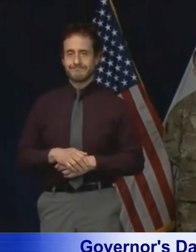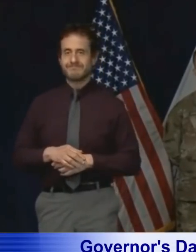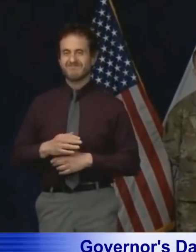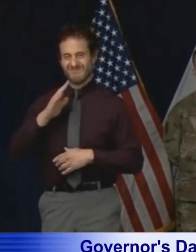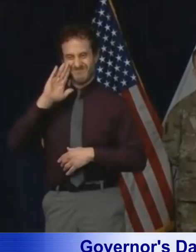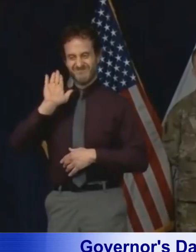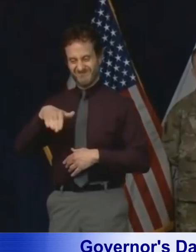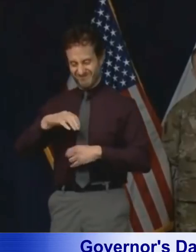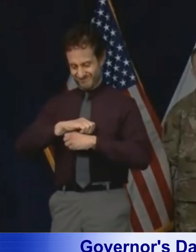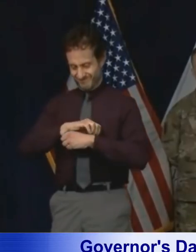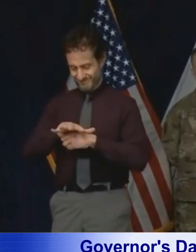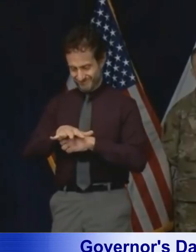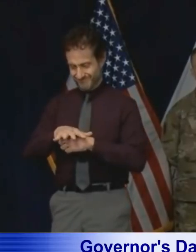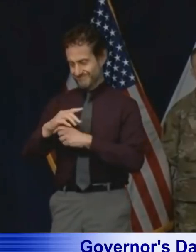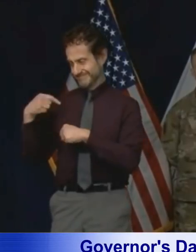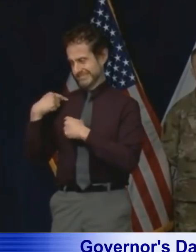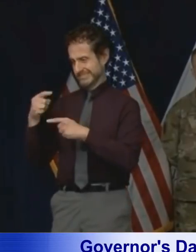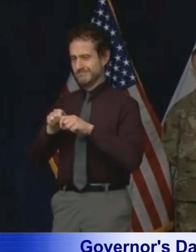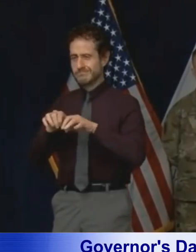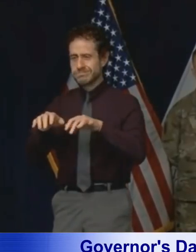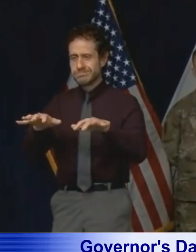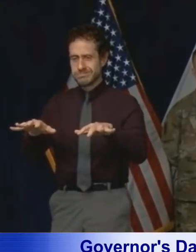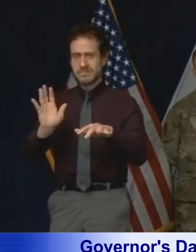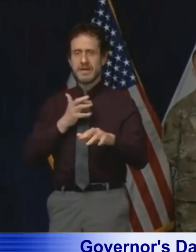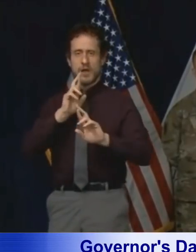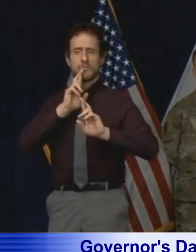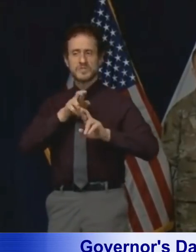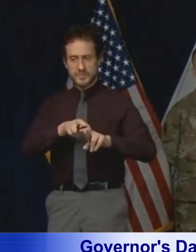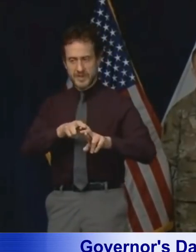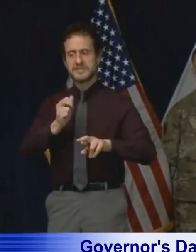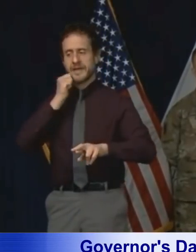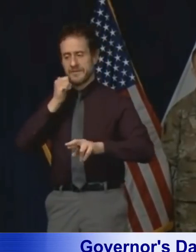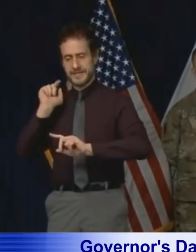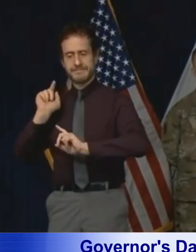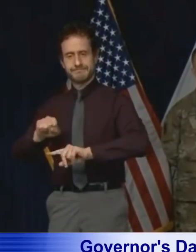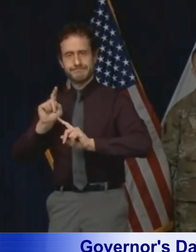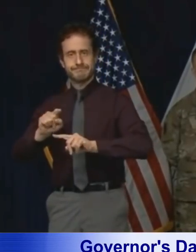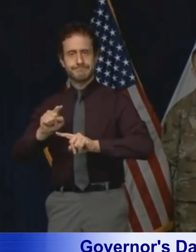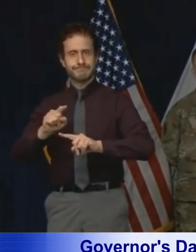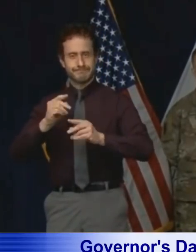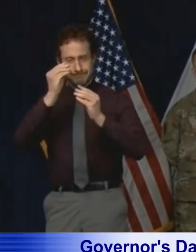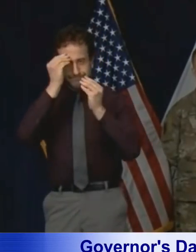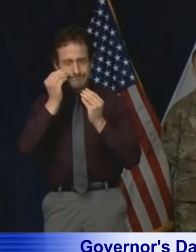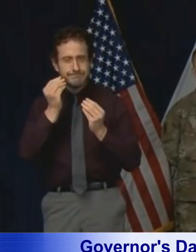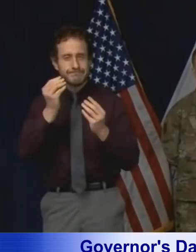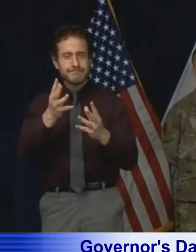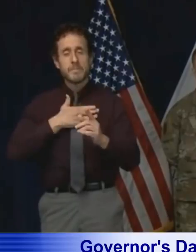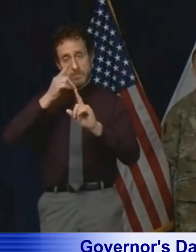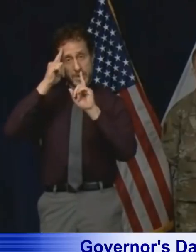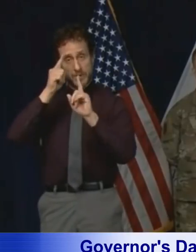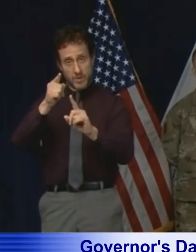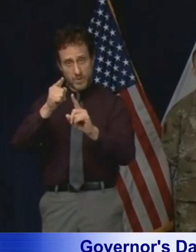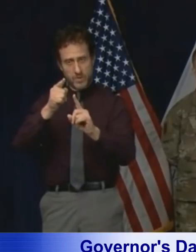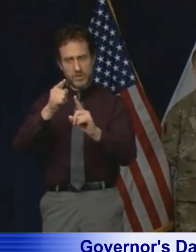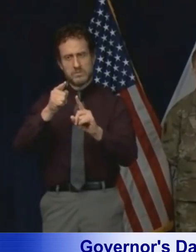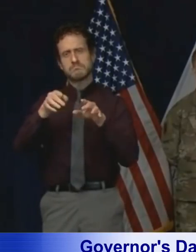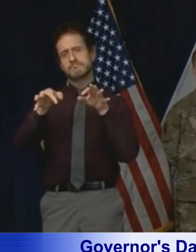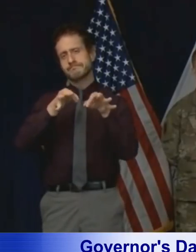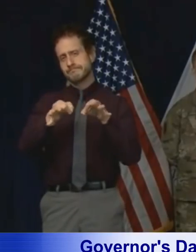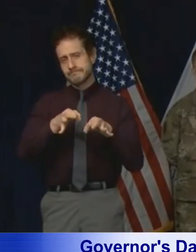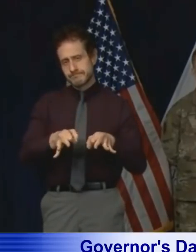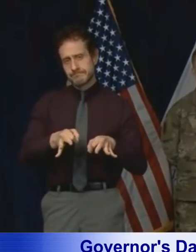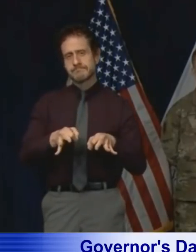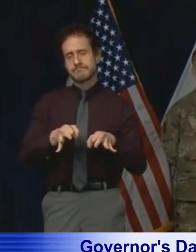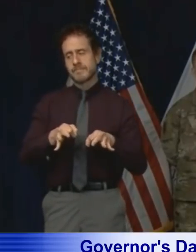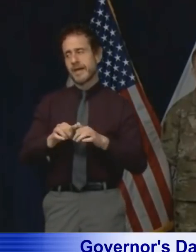-19 response my purpose in appearing before you each day has been to fully inform our residents and to guide us